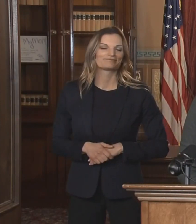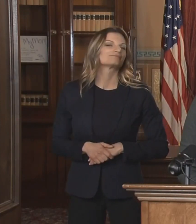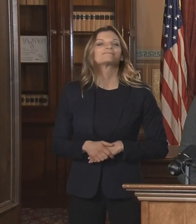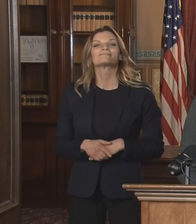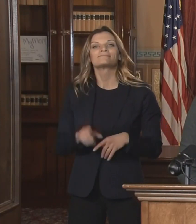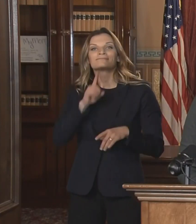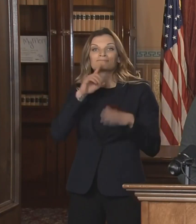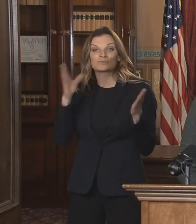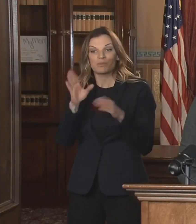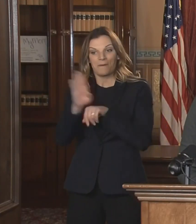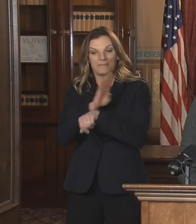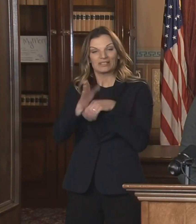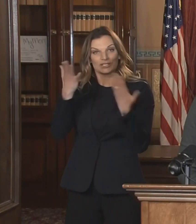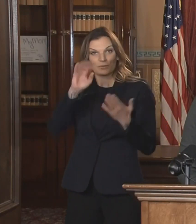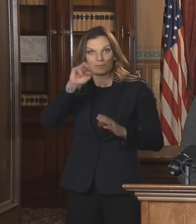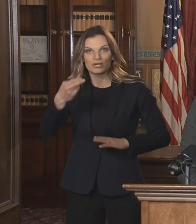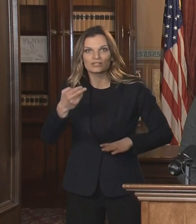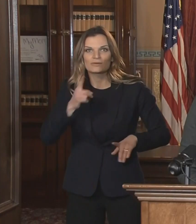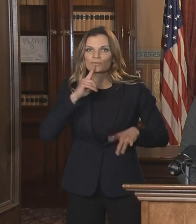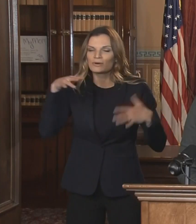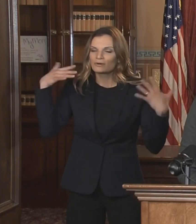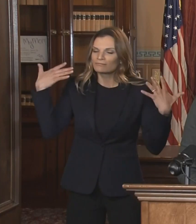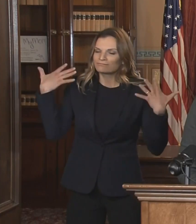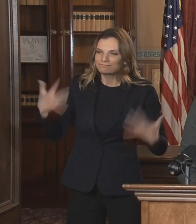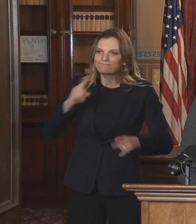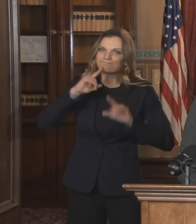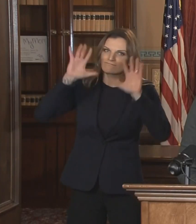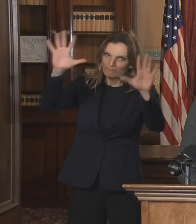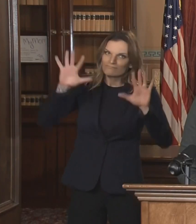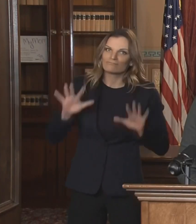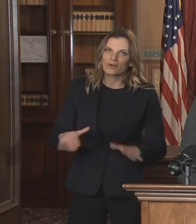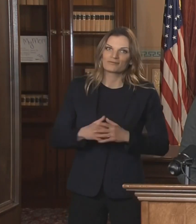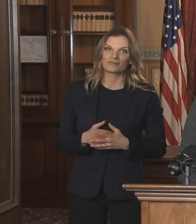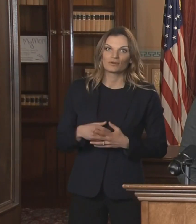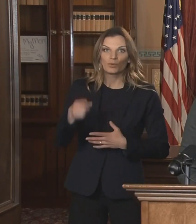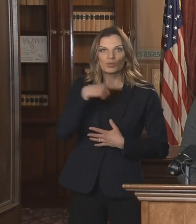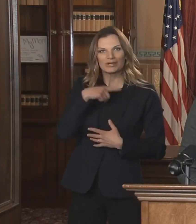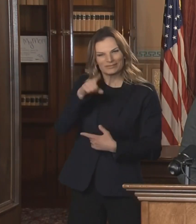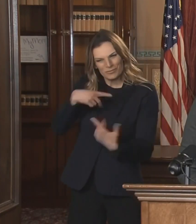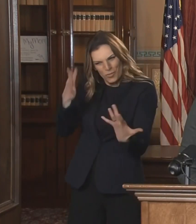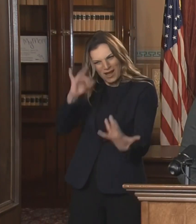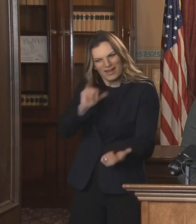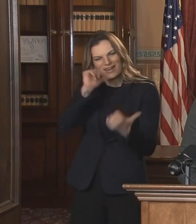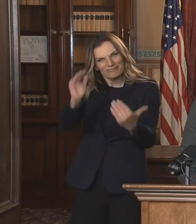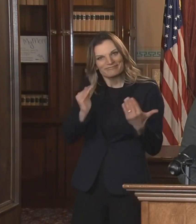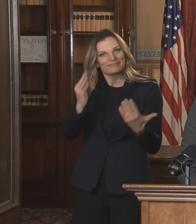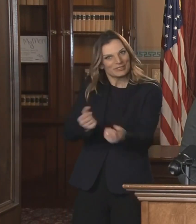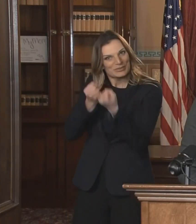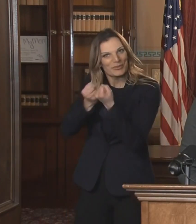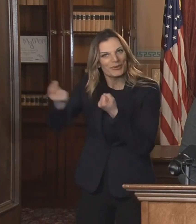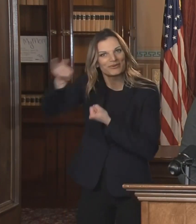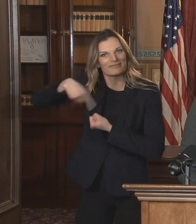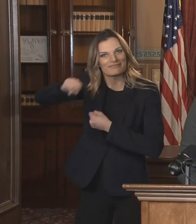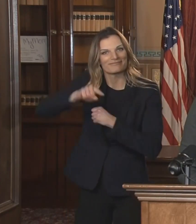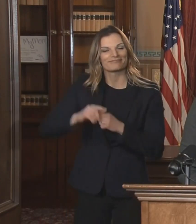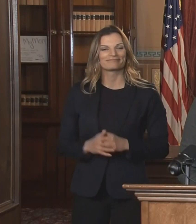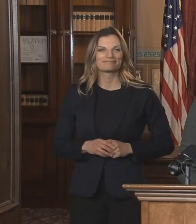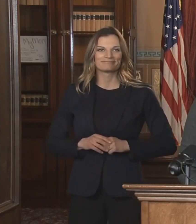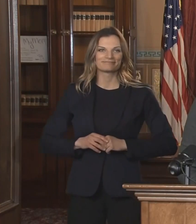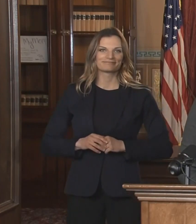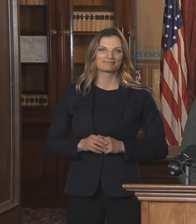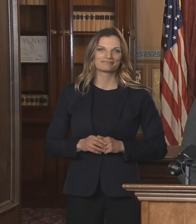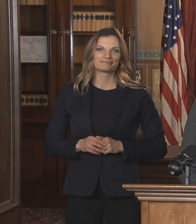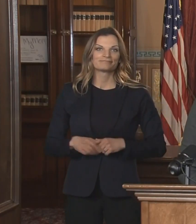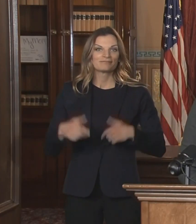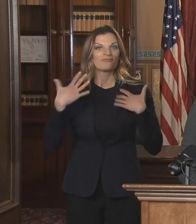are truly the lifeblood of our communities, and we must do everything we can to help them and to support them. I've spoken